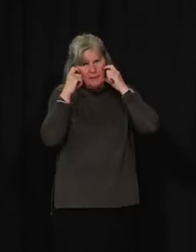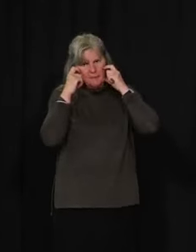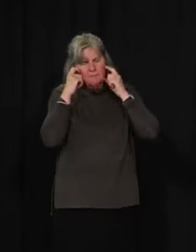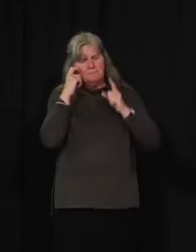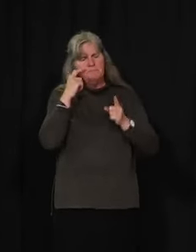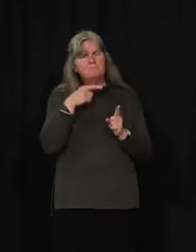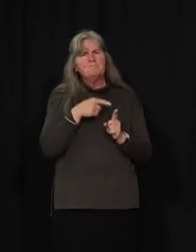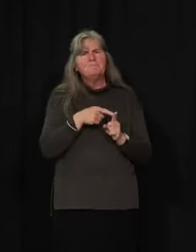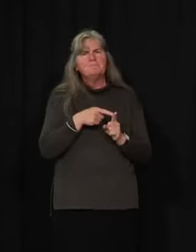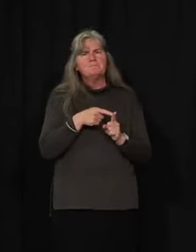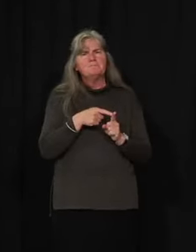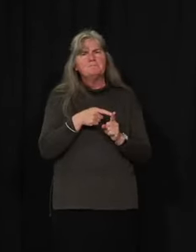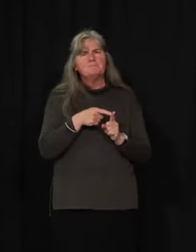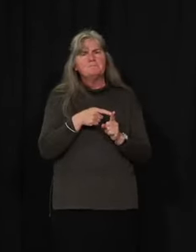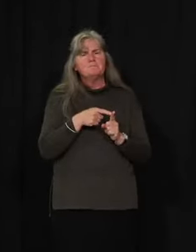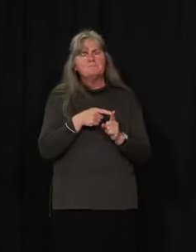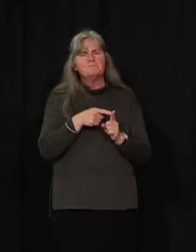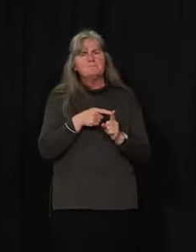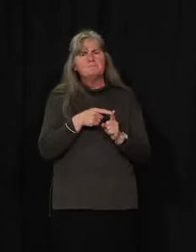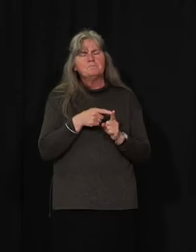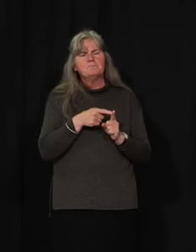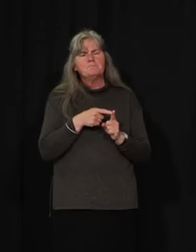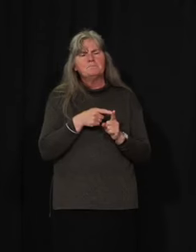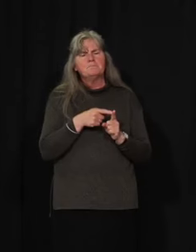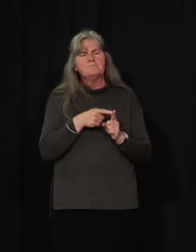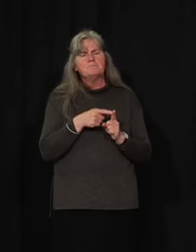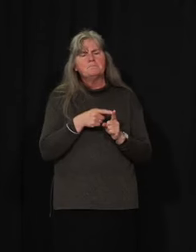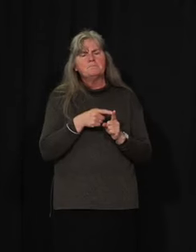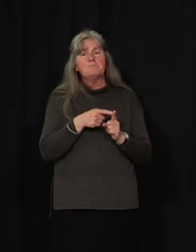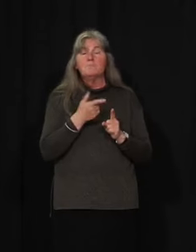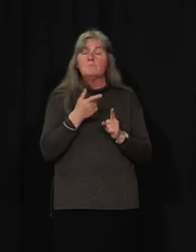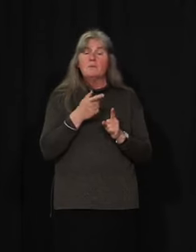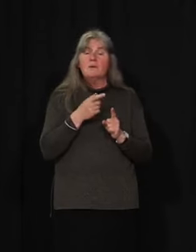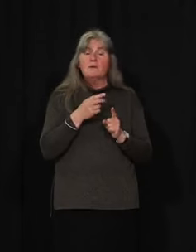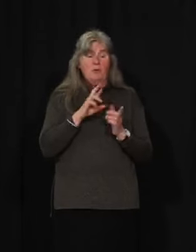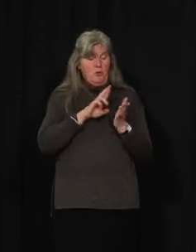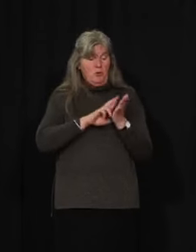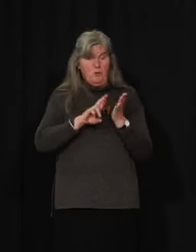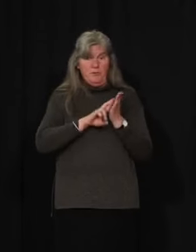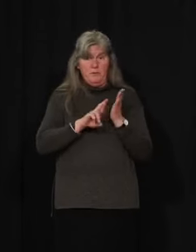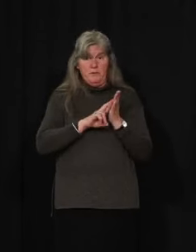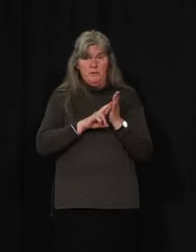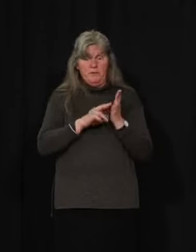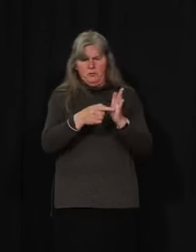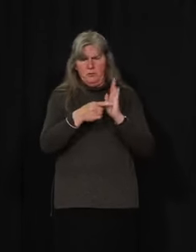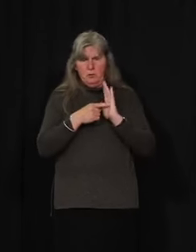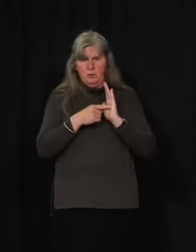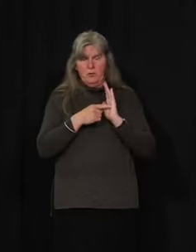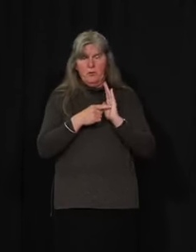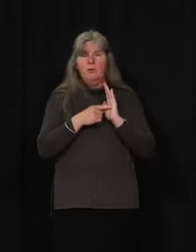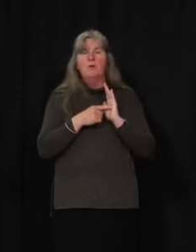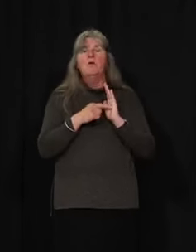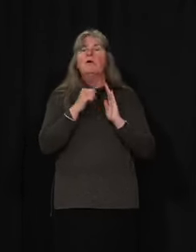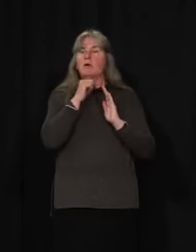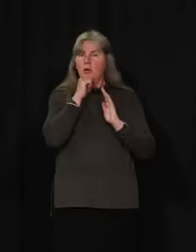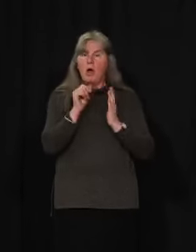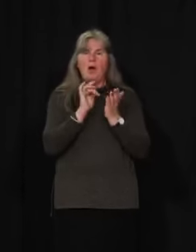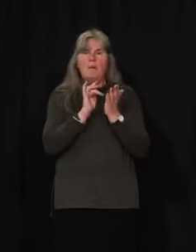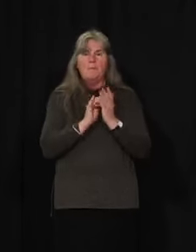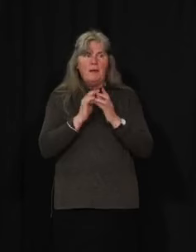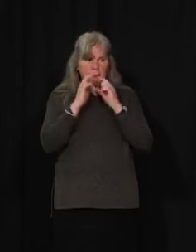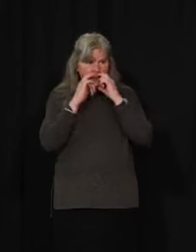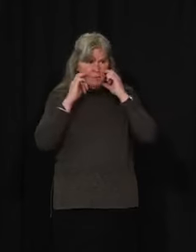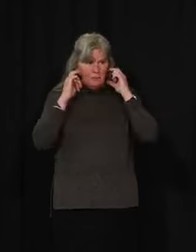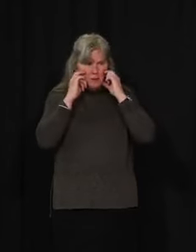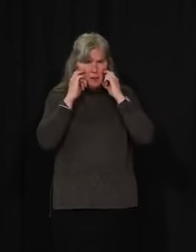best evidence for use of a non-medical mask is kind of like